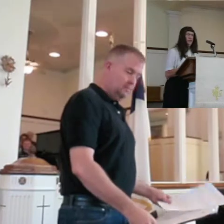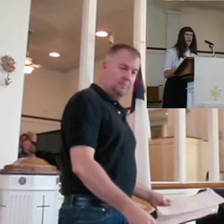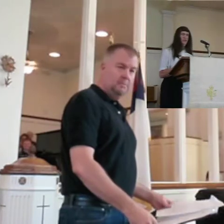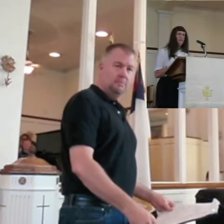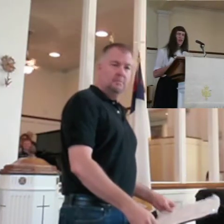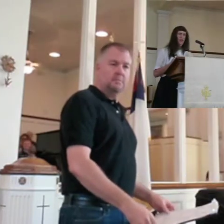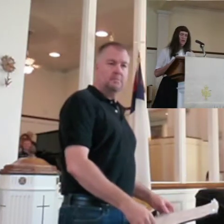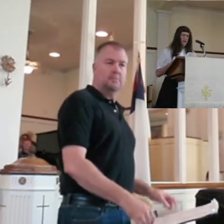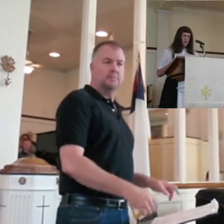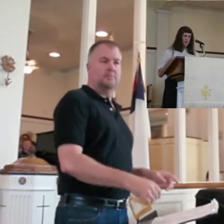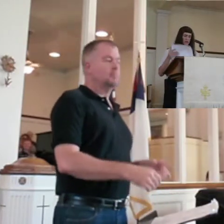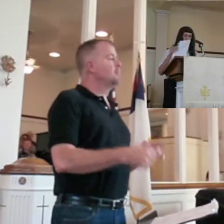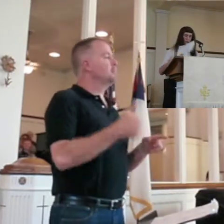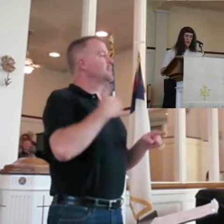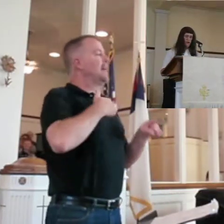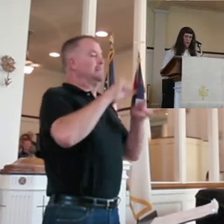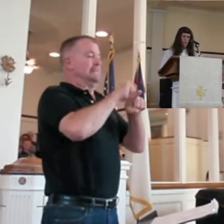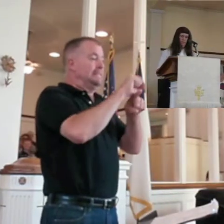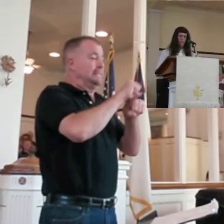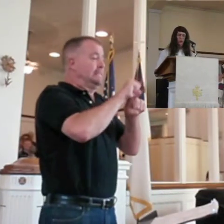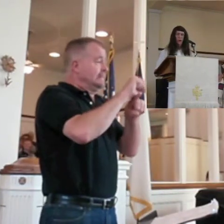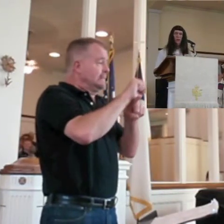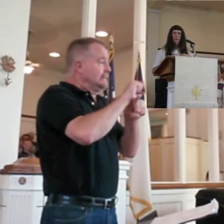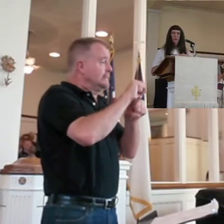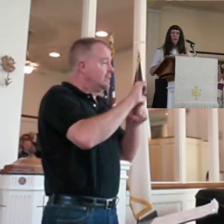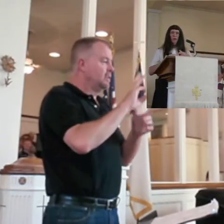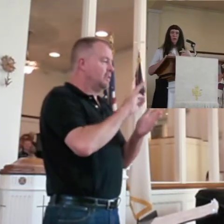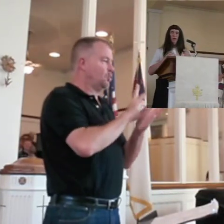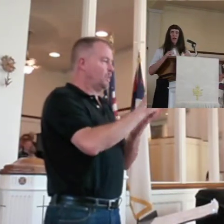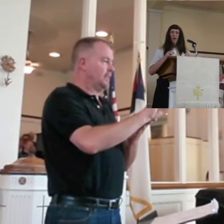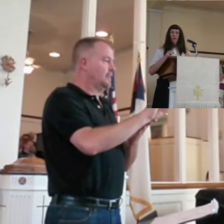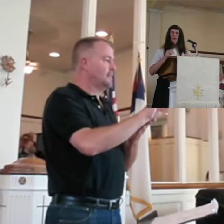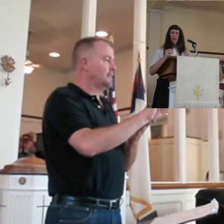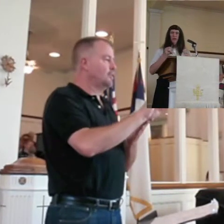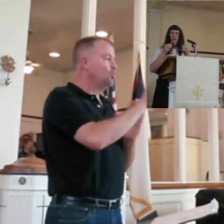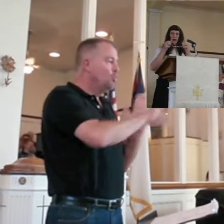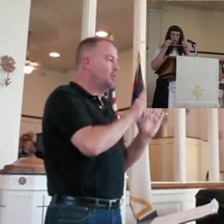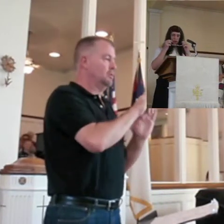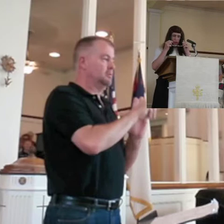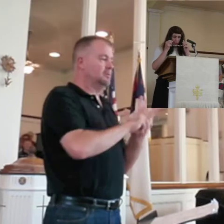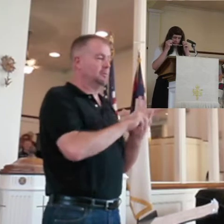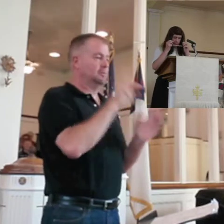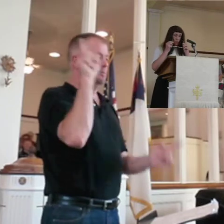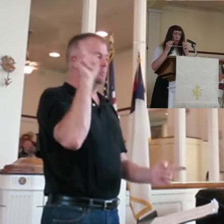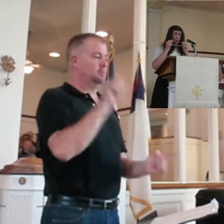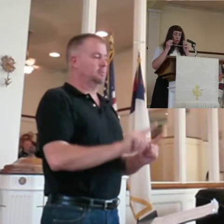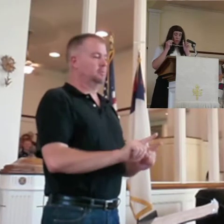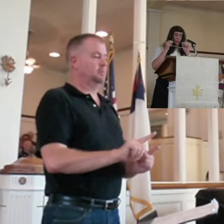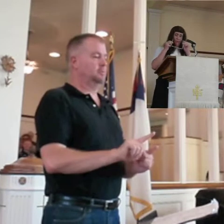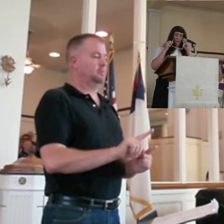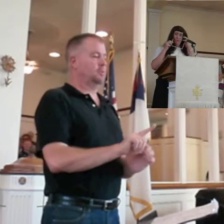I've rehearsed this for the last six weeks. It's two hours, so I cut it down to an hour.